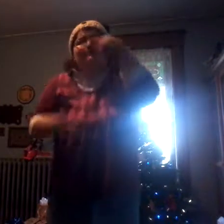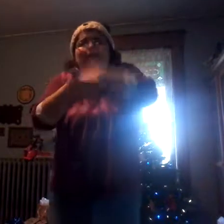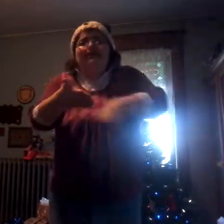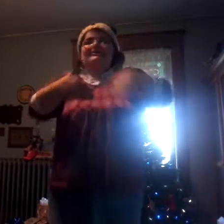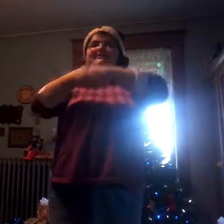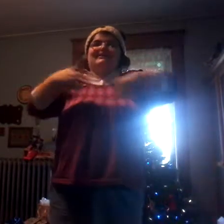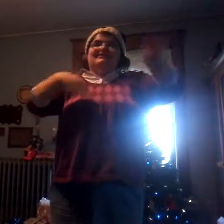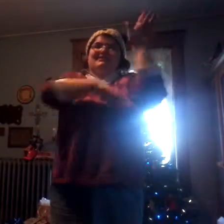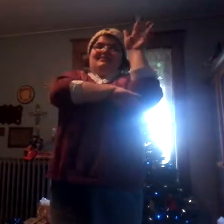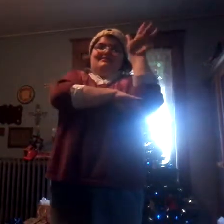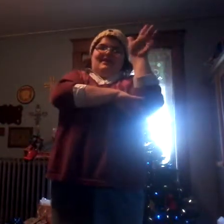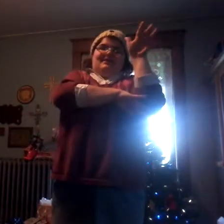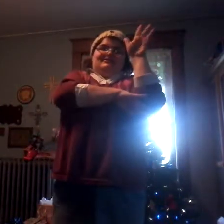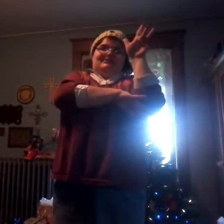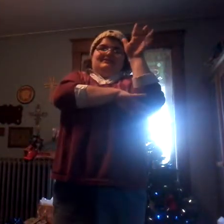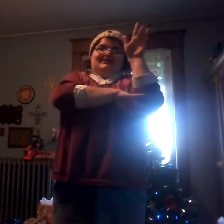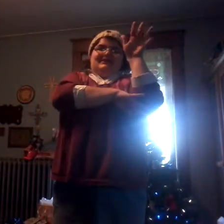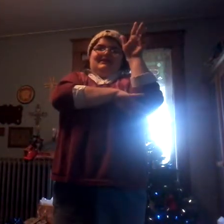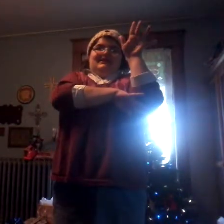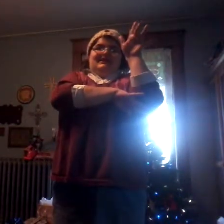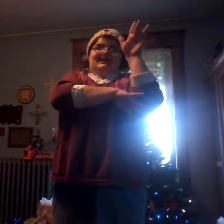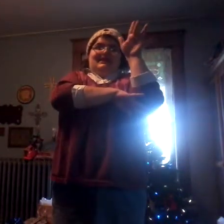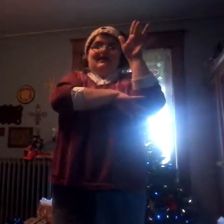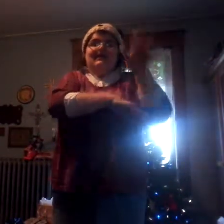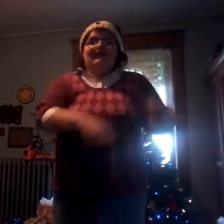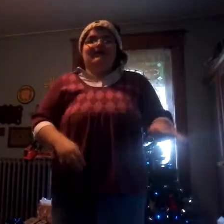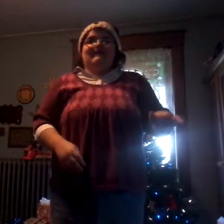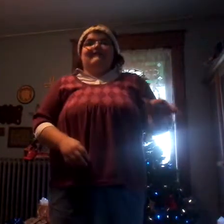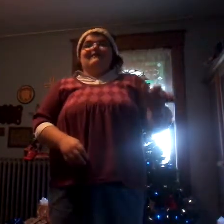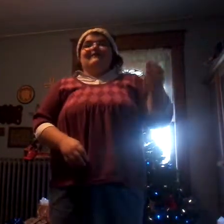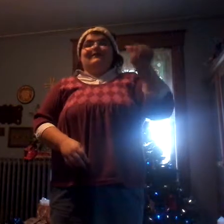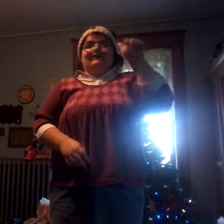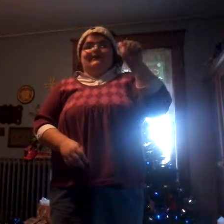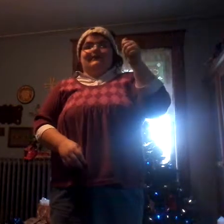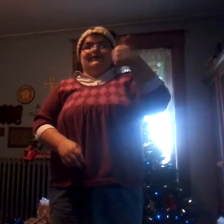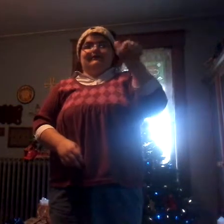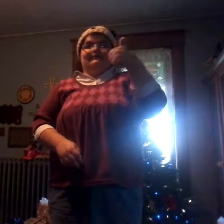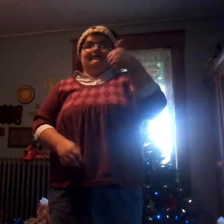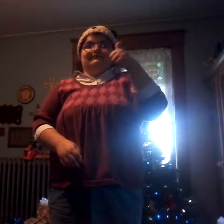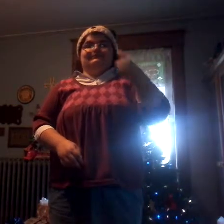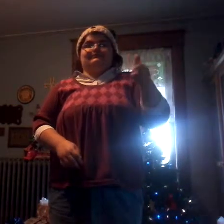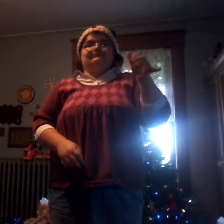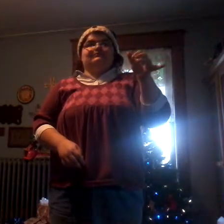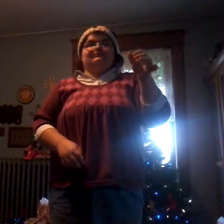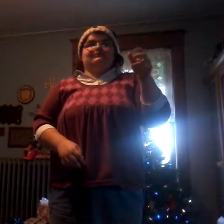partridge in a pear tree. On the twelfth day of Christmas, my true love gave to me,